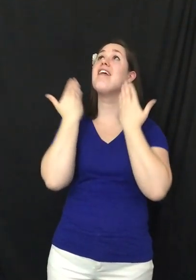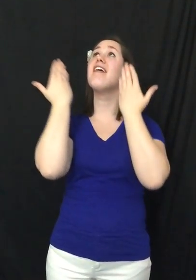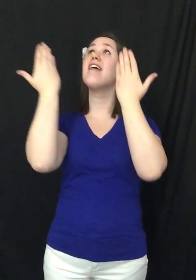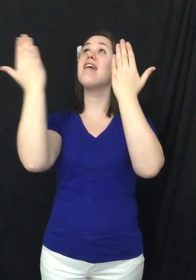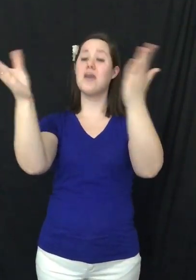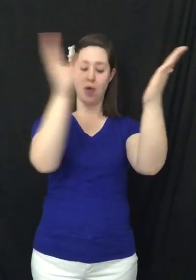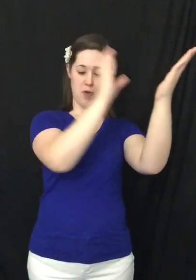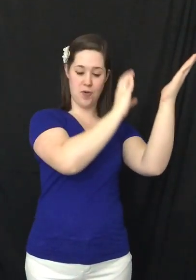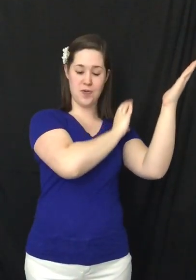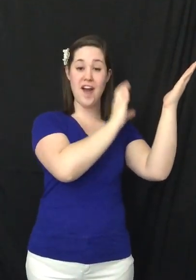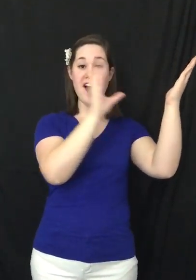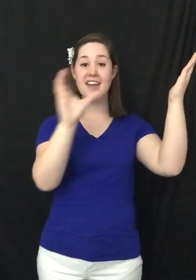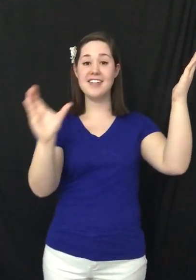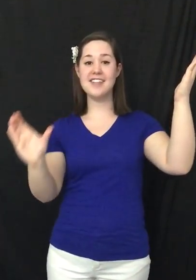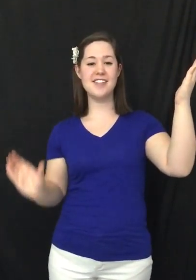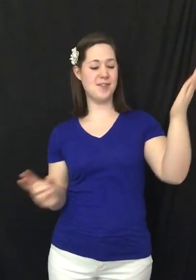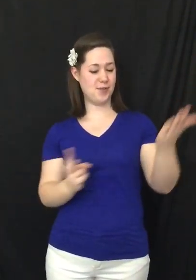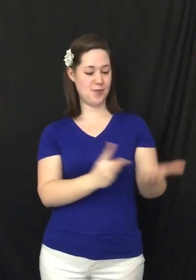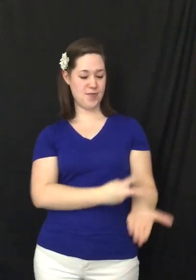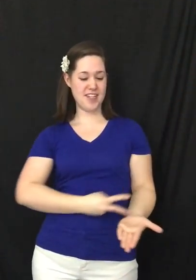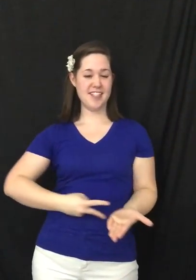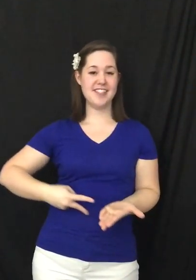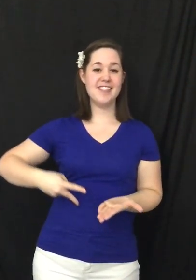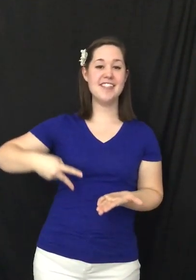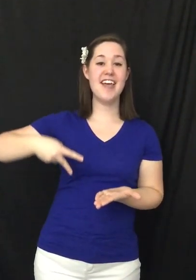Christ is risen